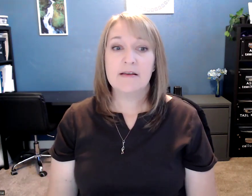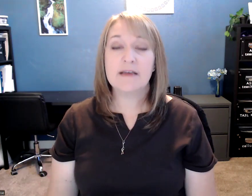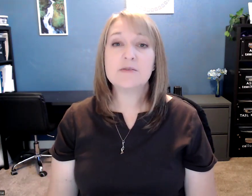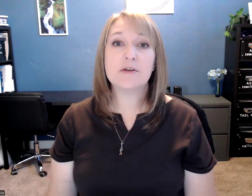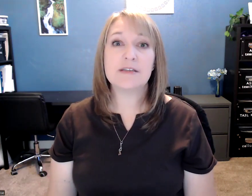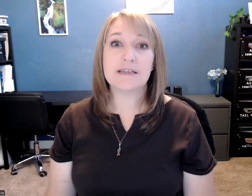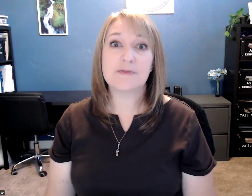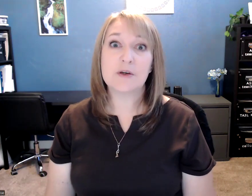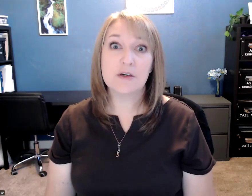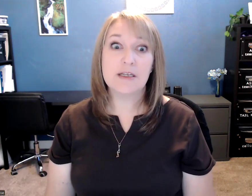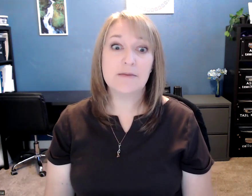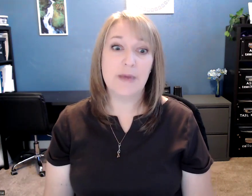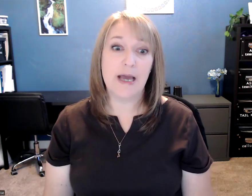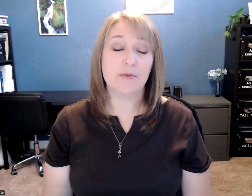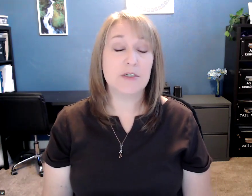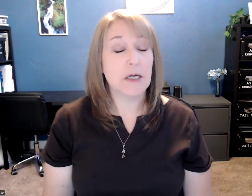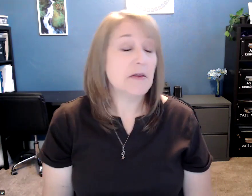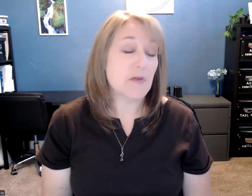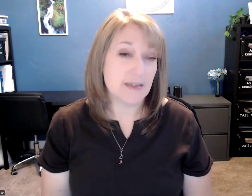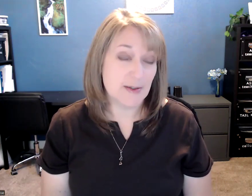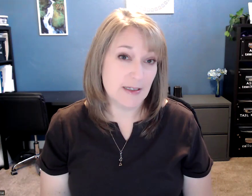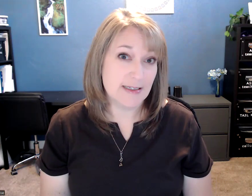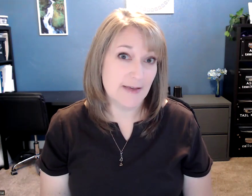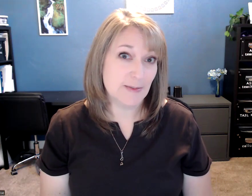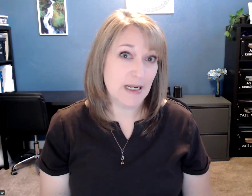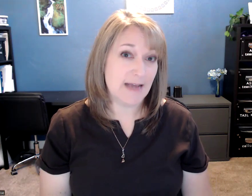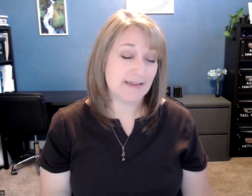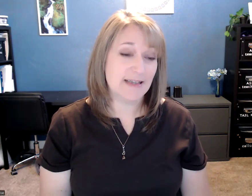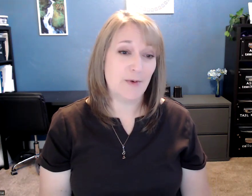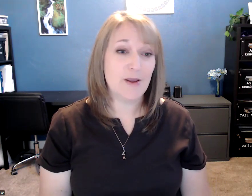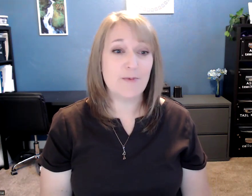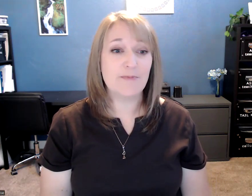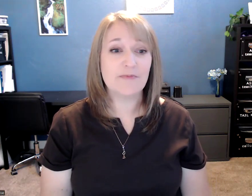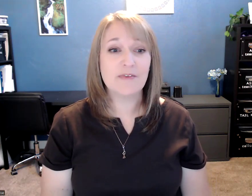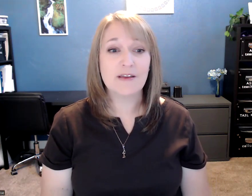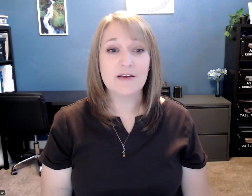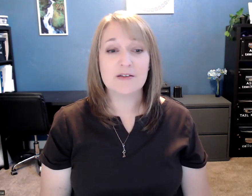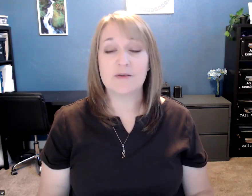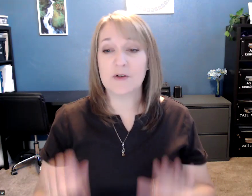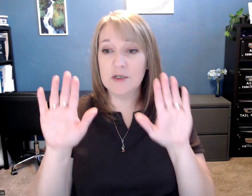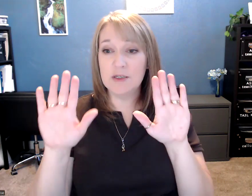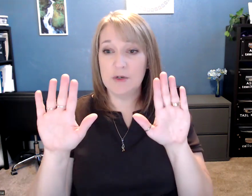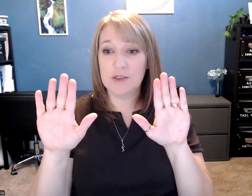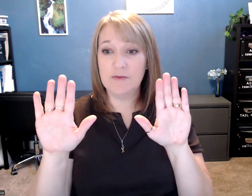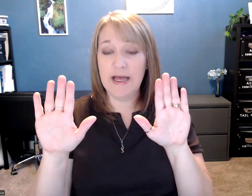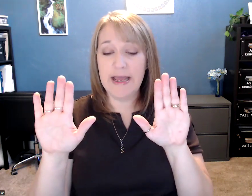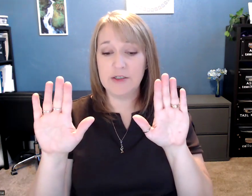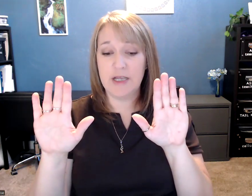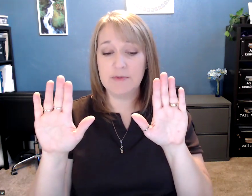Next, we'll learn the signs for good and bad, which are other things that you can say if somebody asks, how are you? So for good, you want two flat hand shapes,